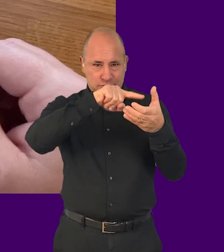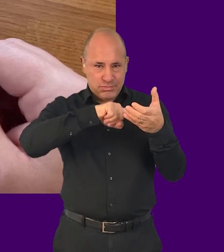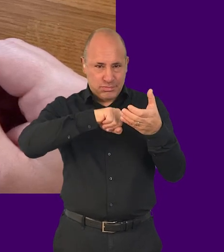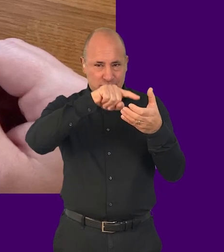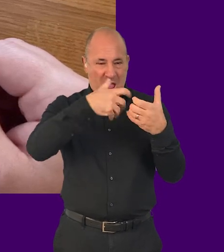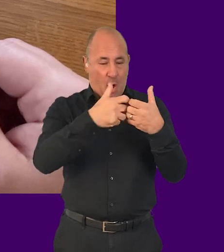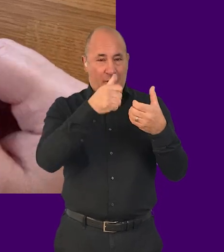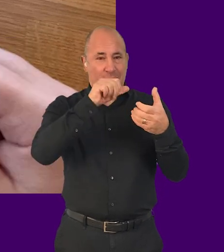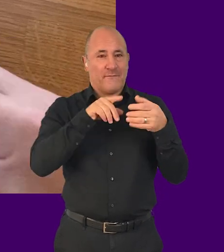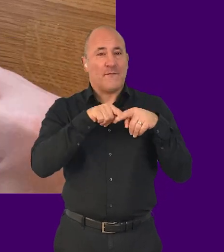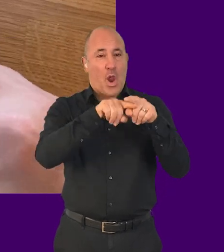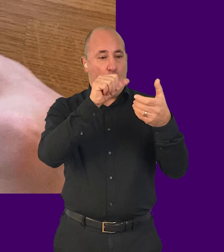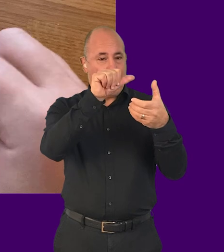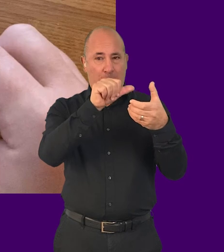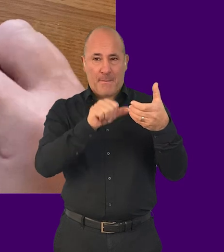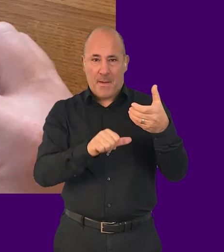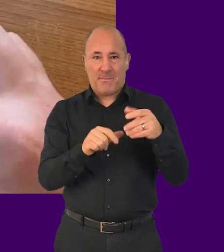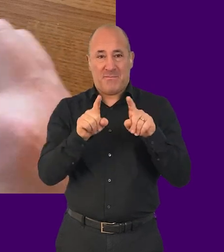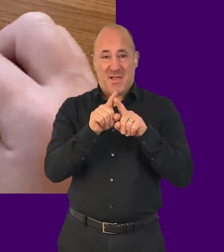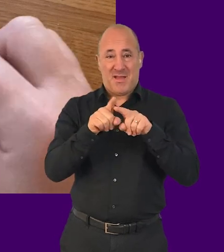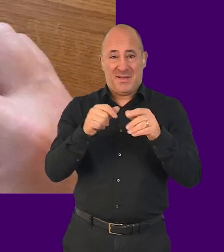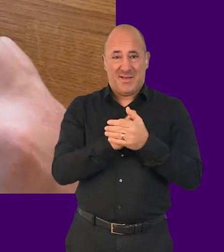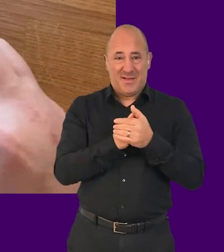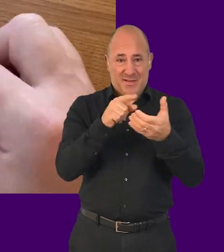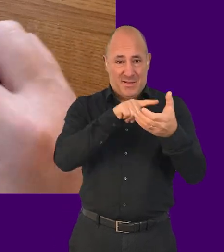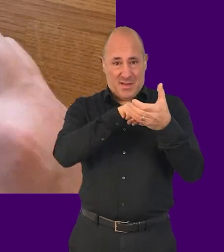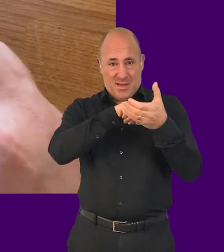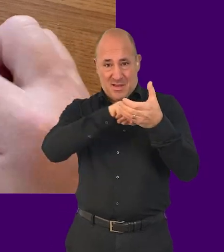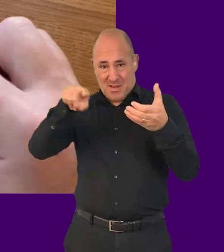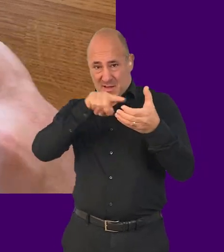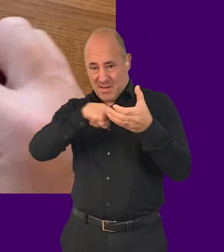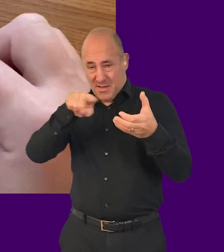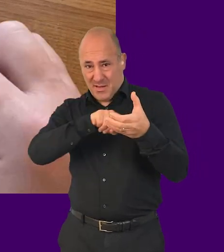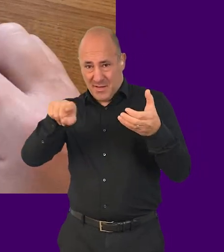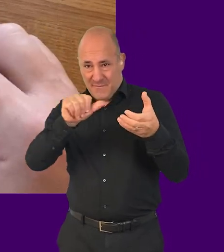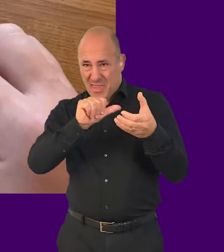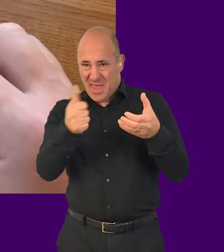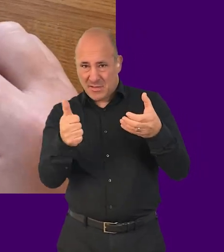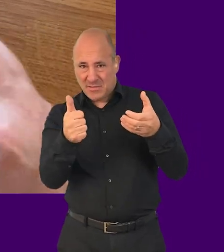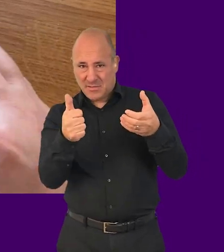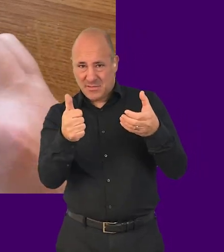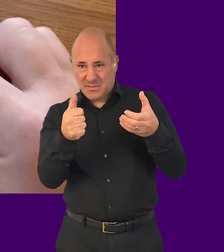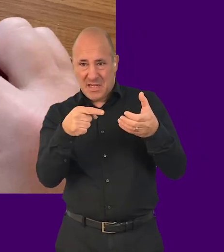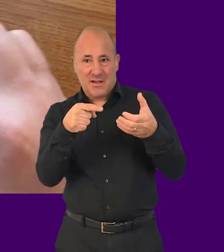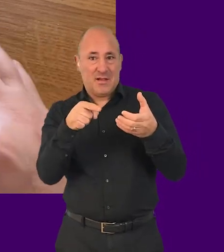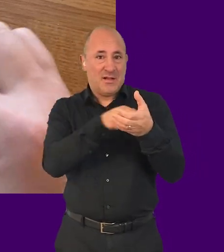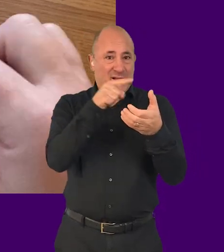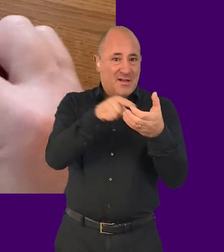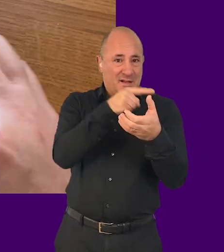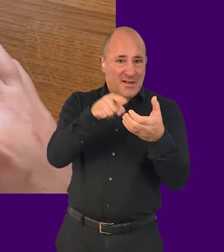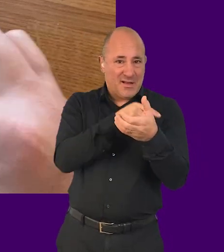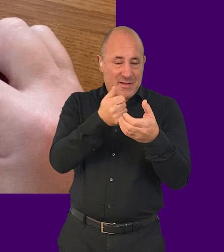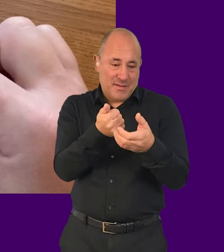screen. Swipe right to move focus to the next item. Swipe left to move focus to the previous item.